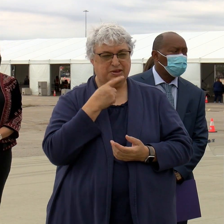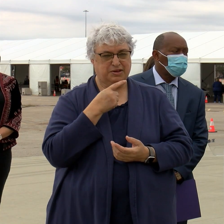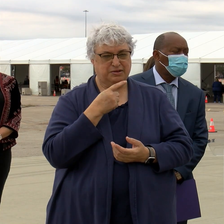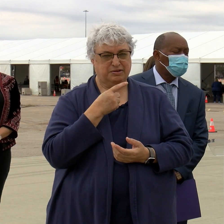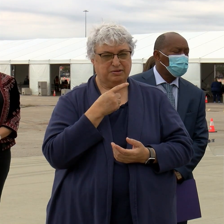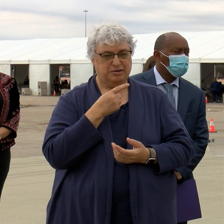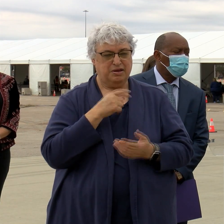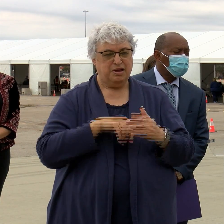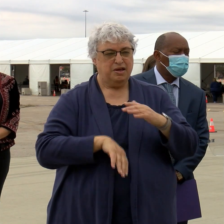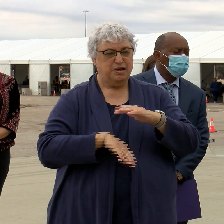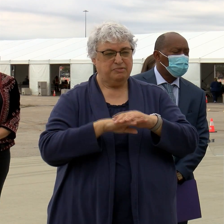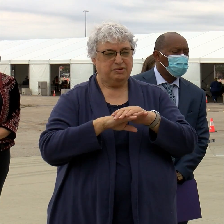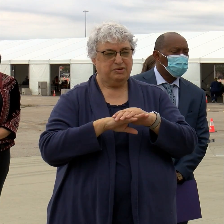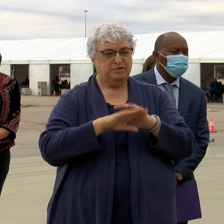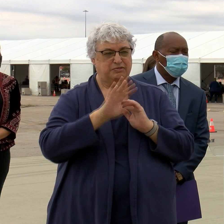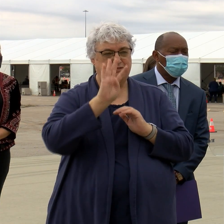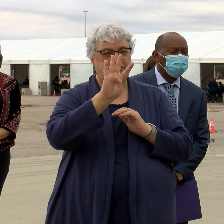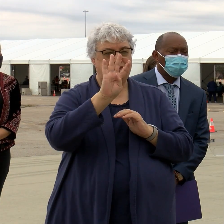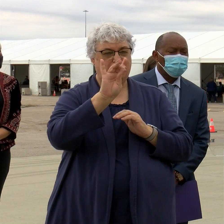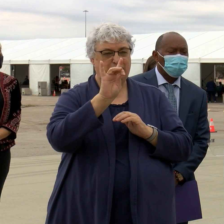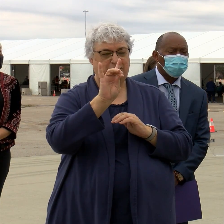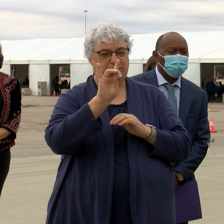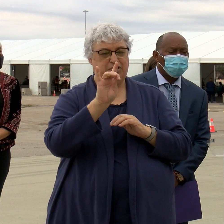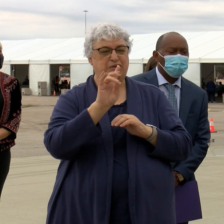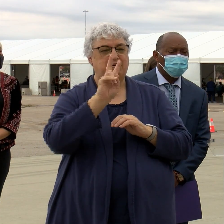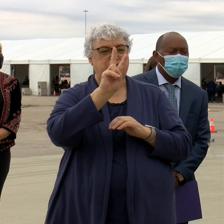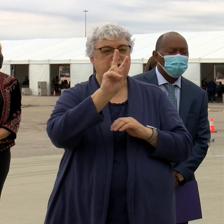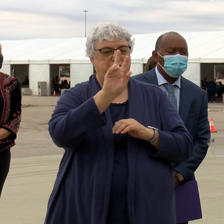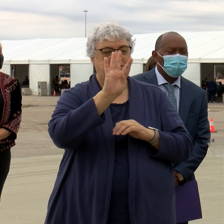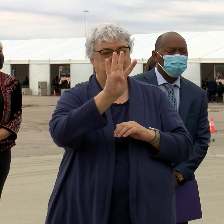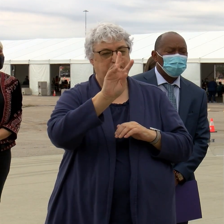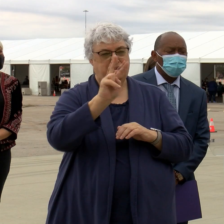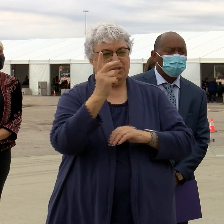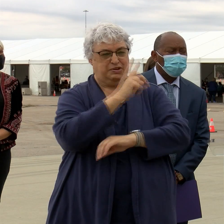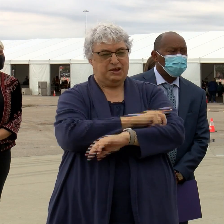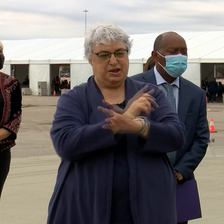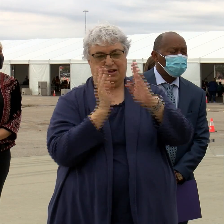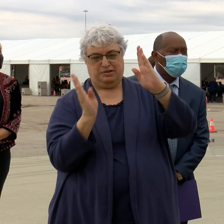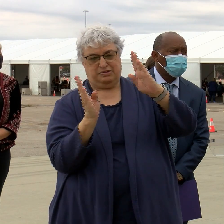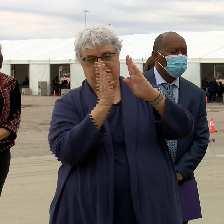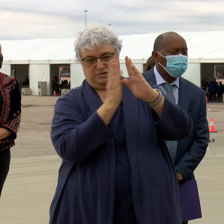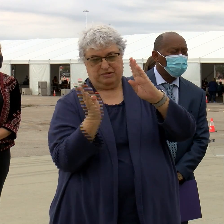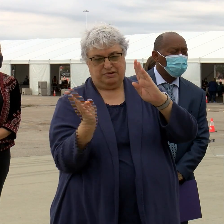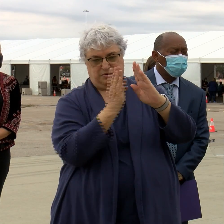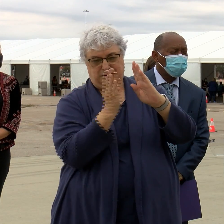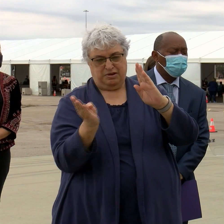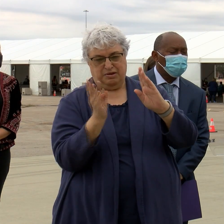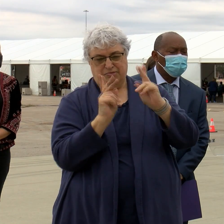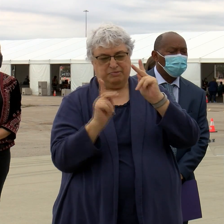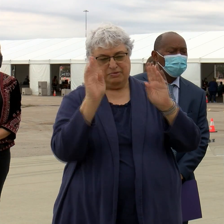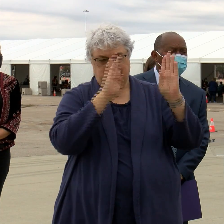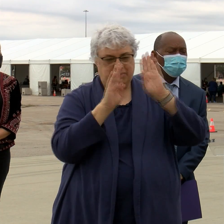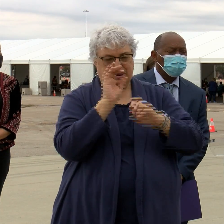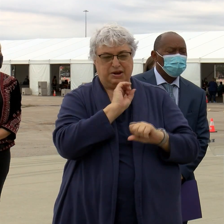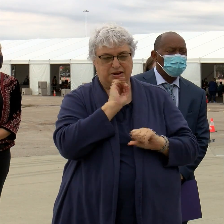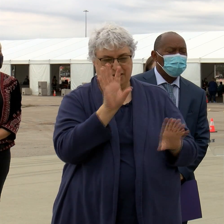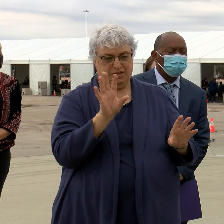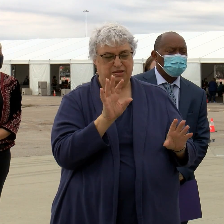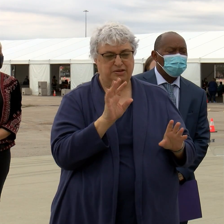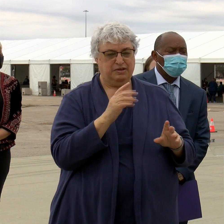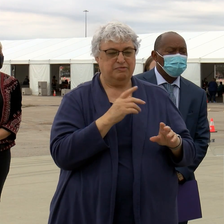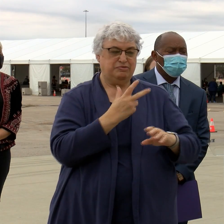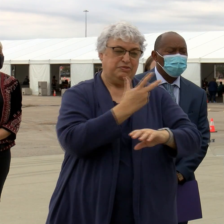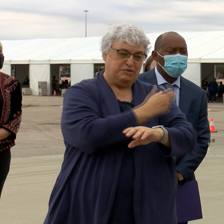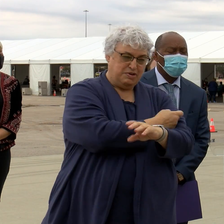that up to as many as 42 days after the initial dose may be a window during which people shouldn't have to worry too much that there be